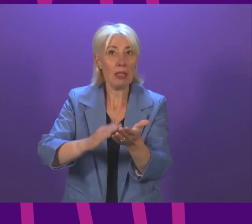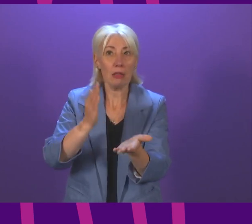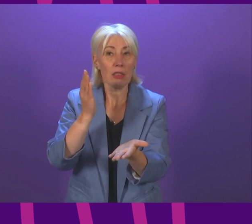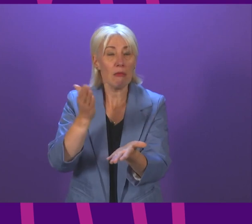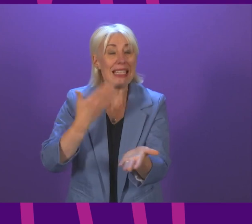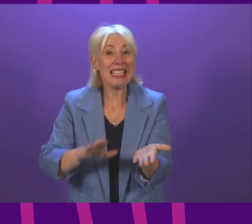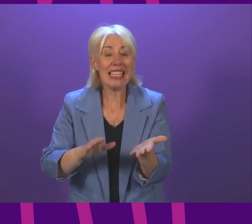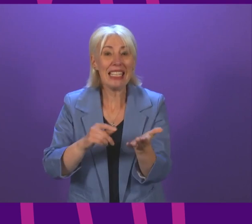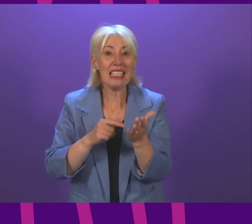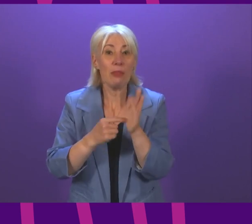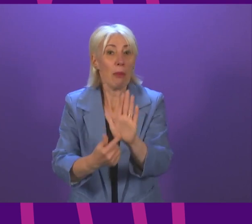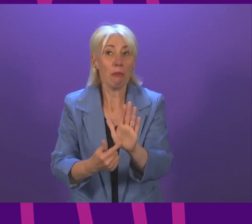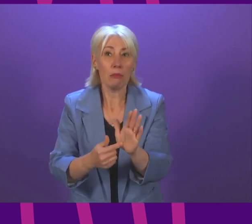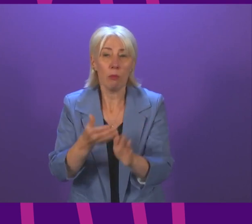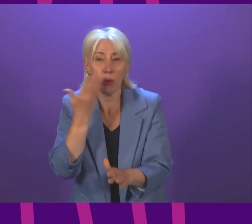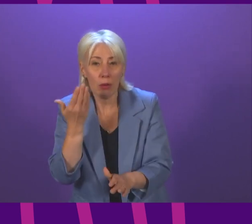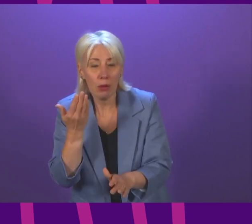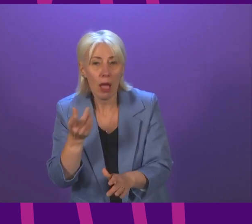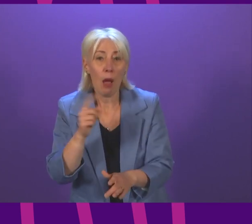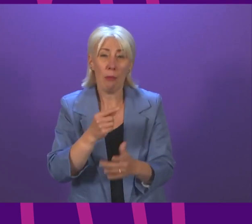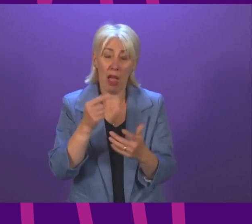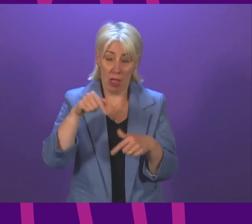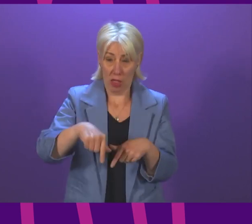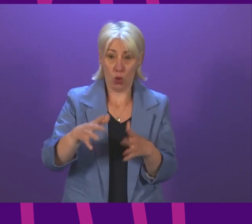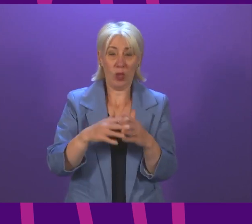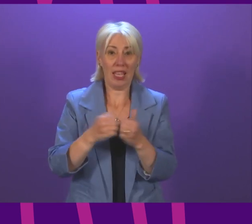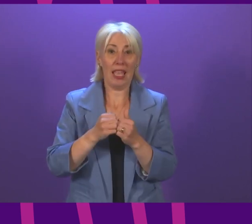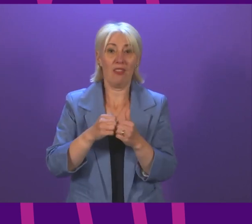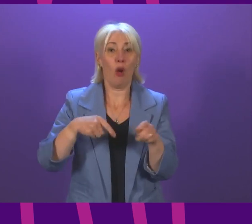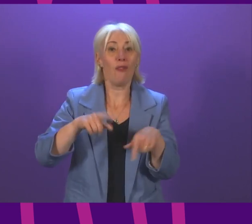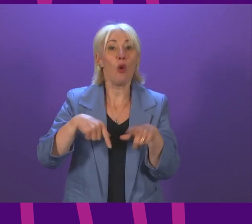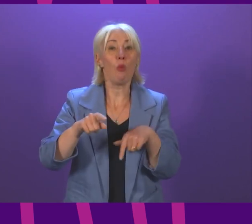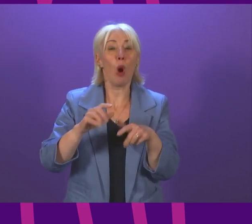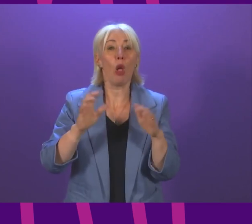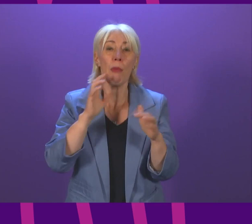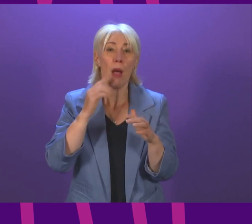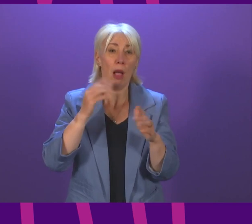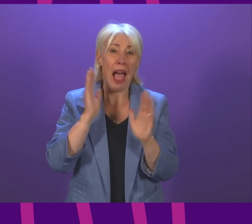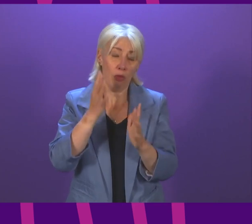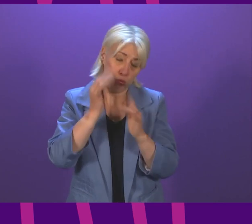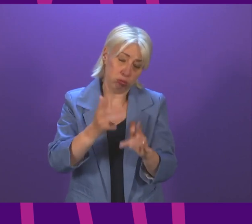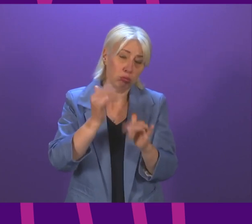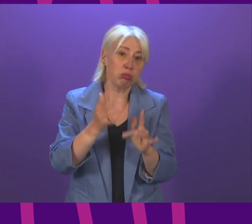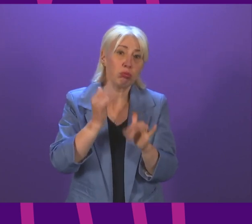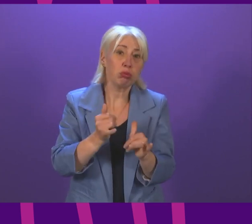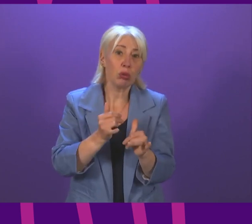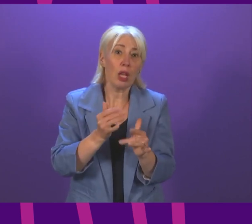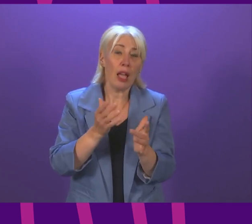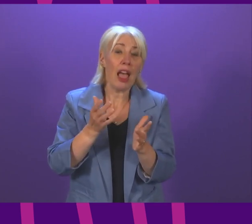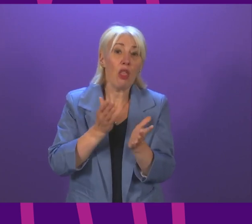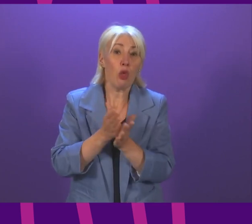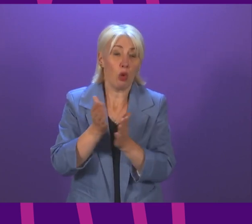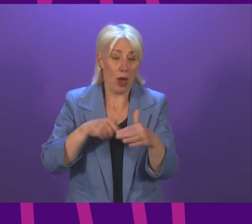At the football this weekend, thousands of people will need to go through vaccine passport checks in a very short space of time